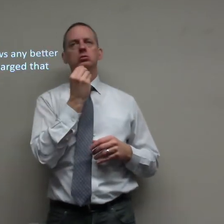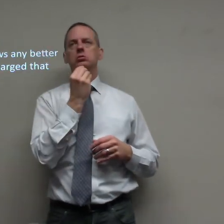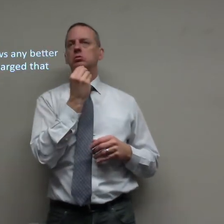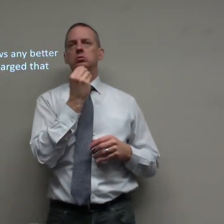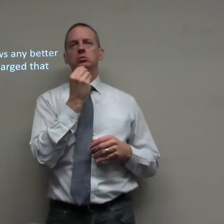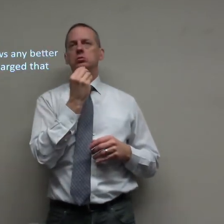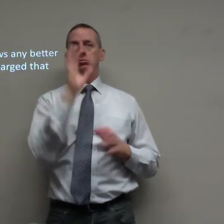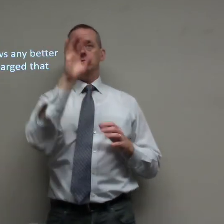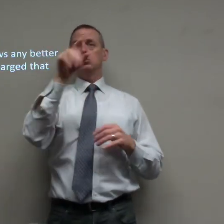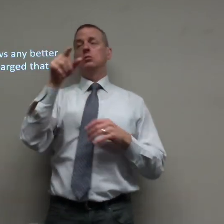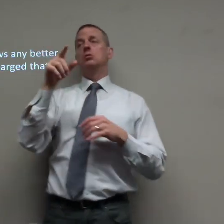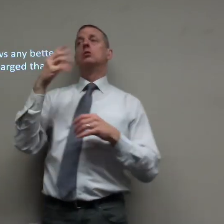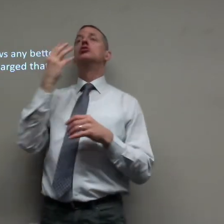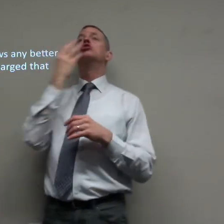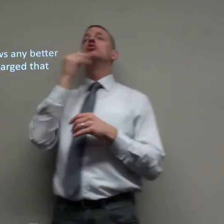The Jewish and the non-Jewish.